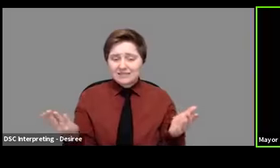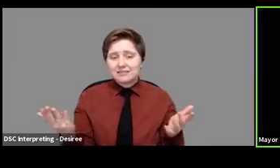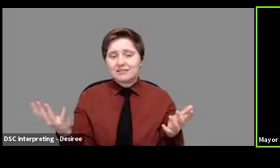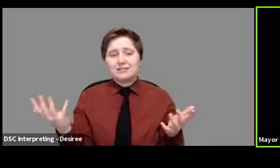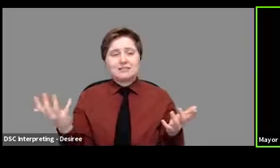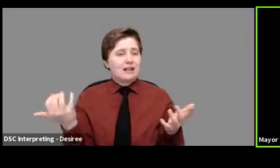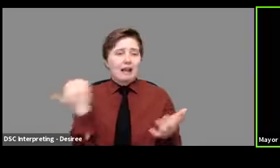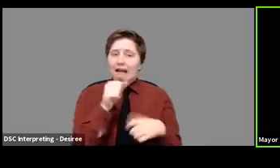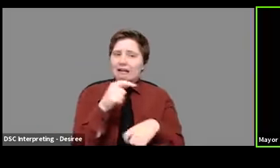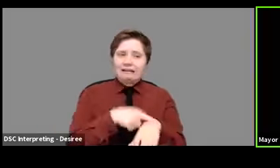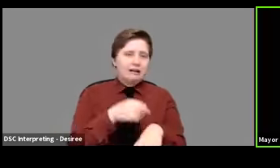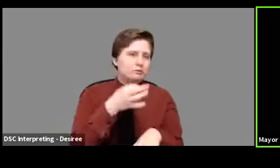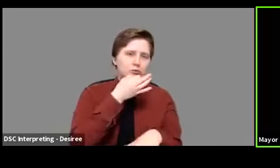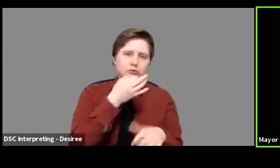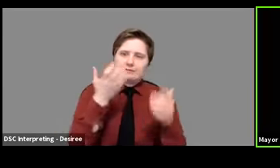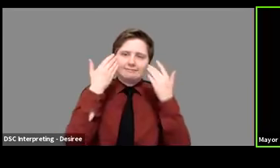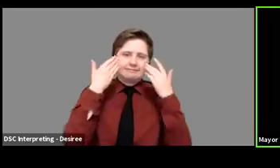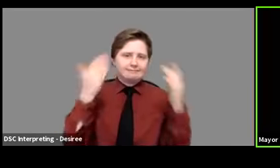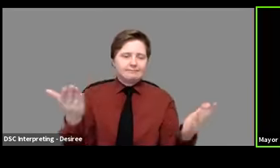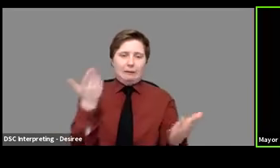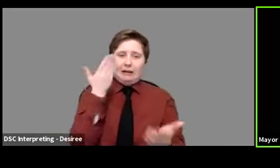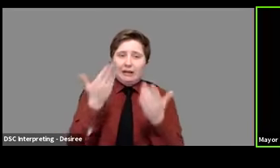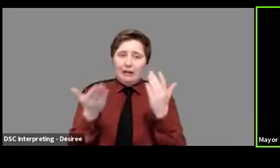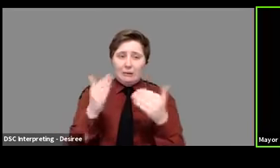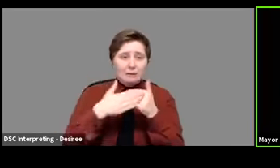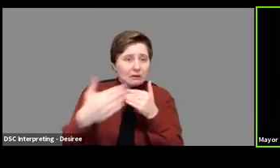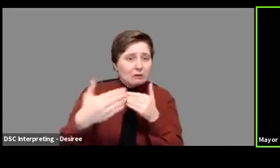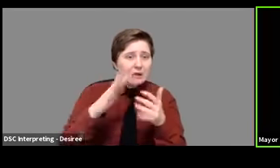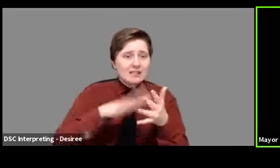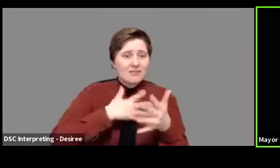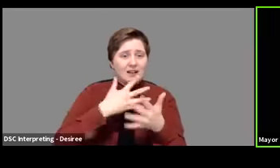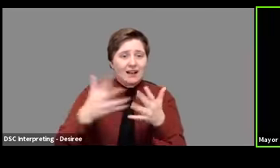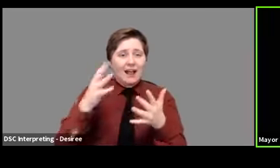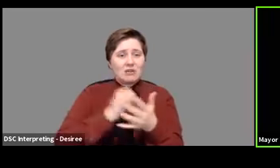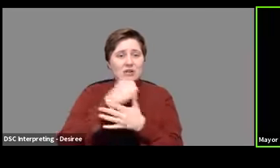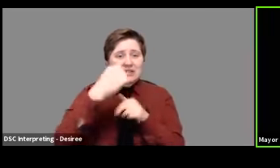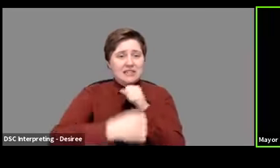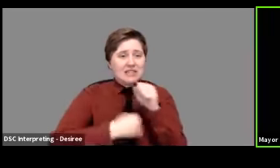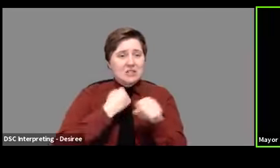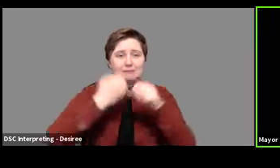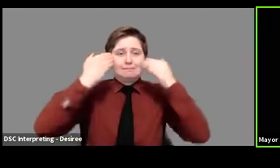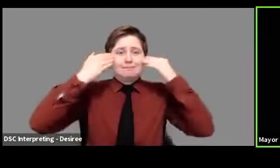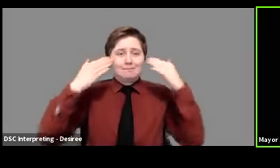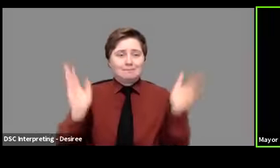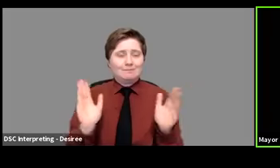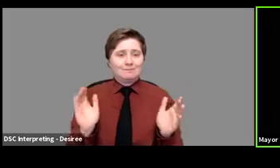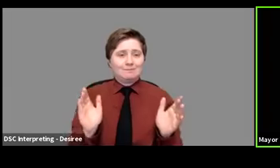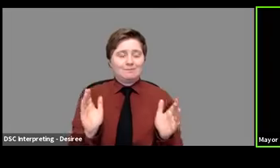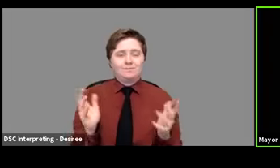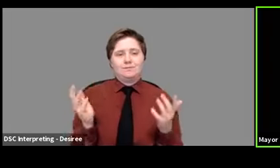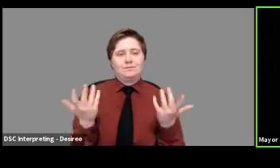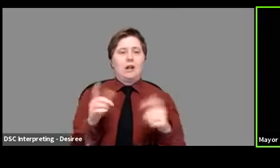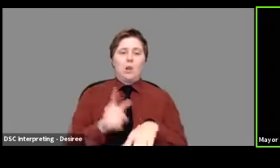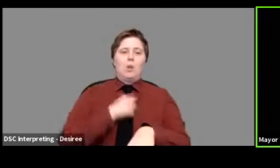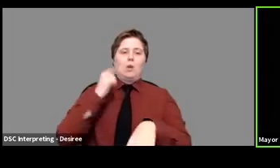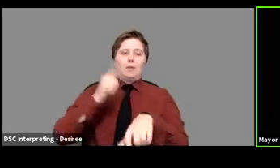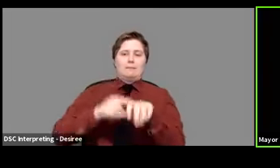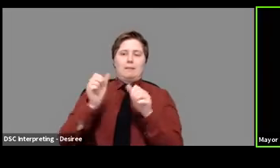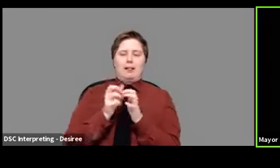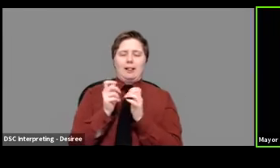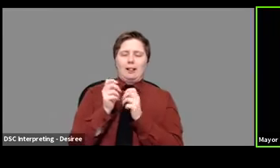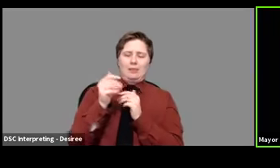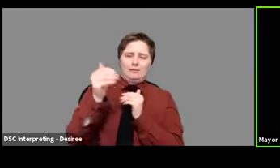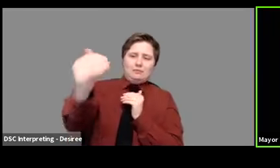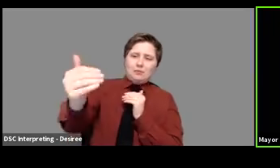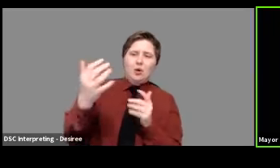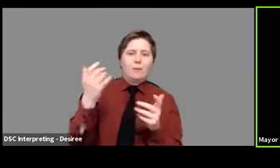things anytime soon, maybe even for the rest of this calendar year. I mean, so we are a long ways away from truly getting back to where